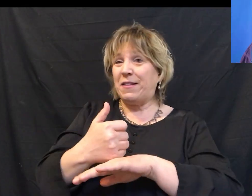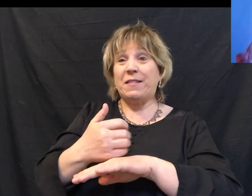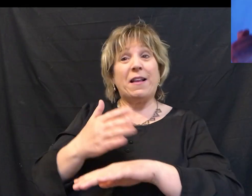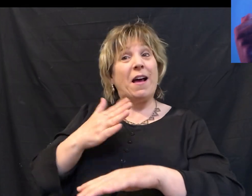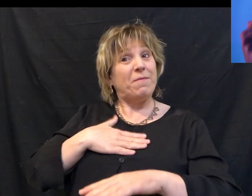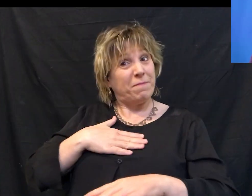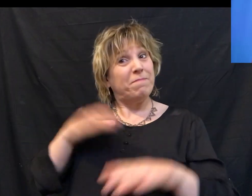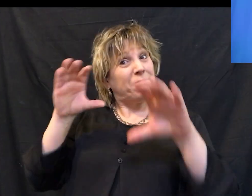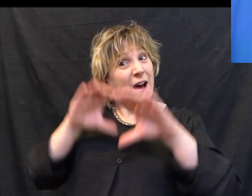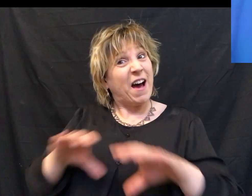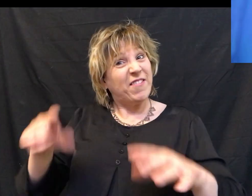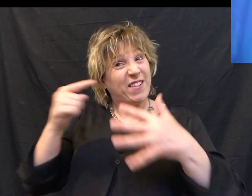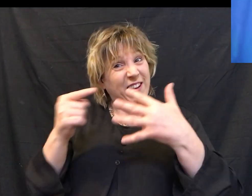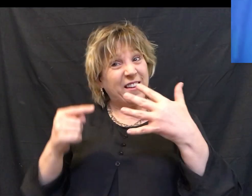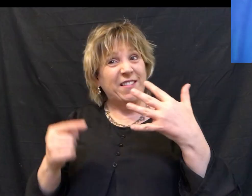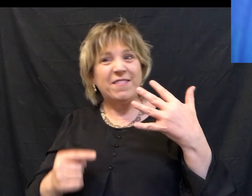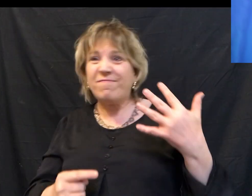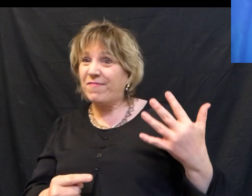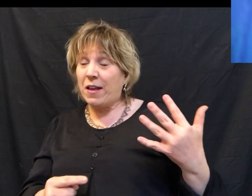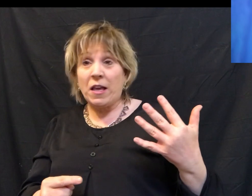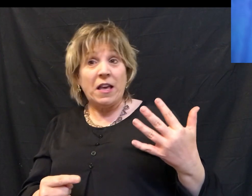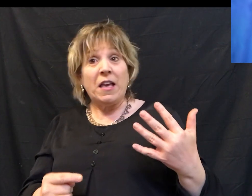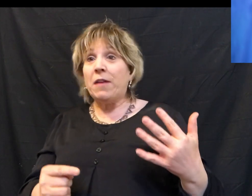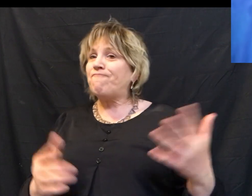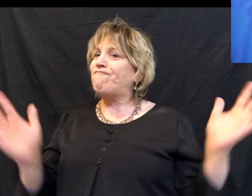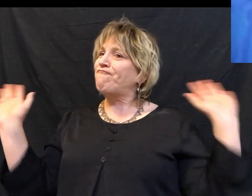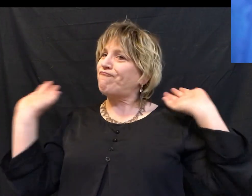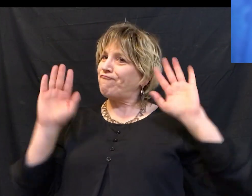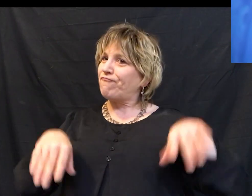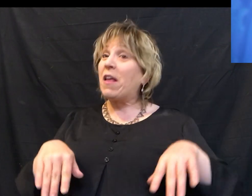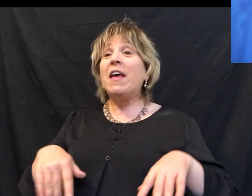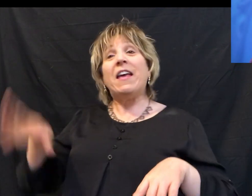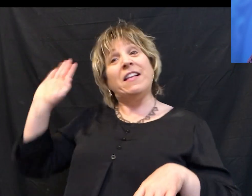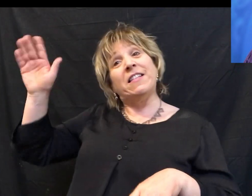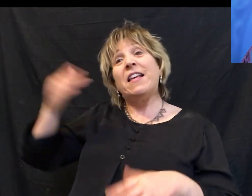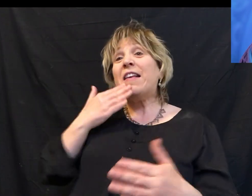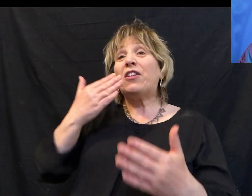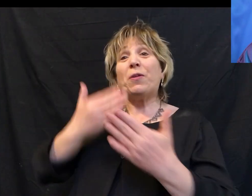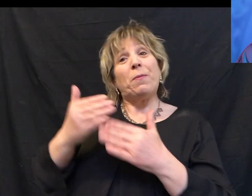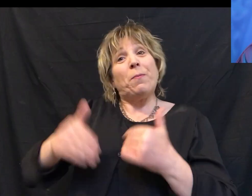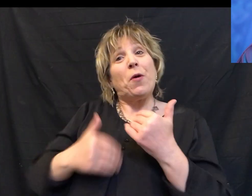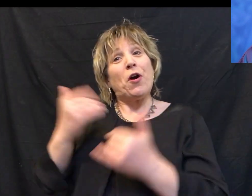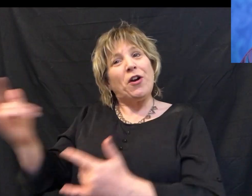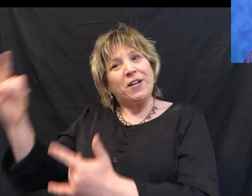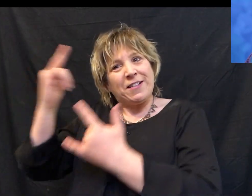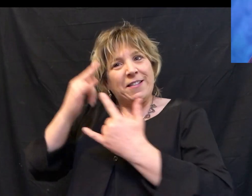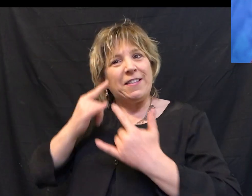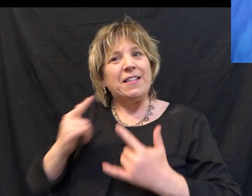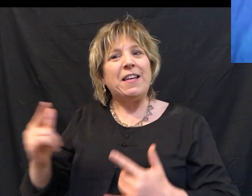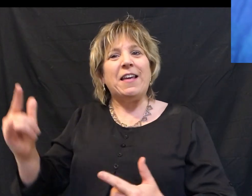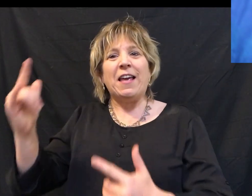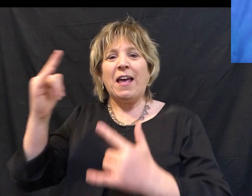I've done But the goodness and mercy And the power